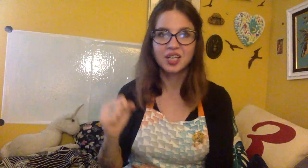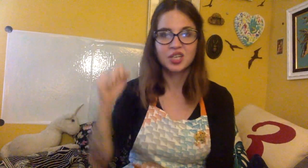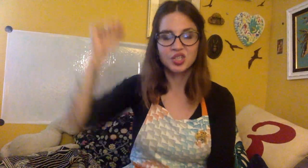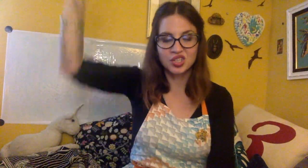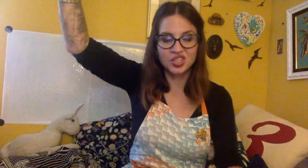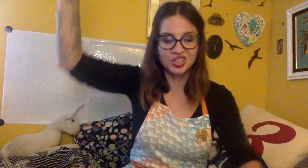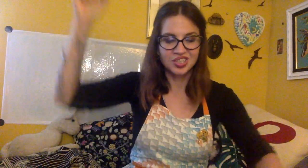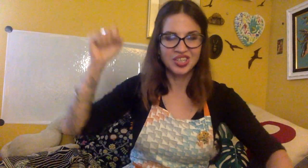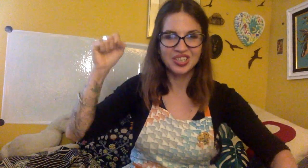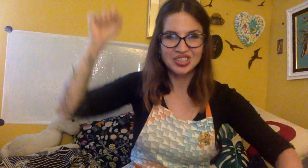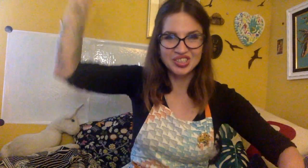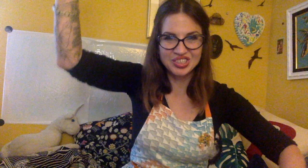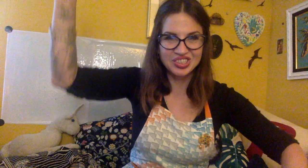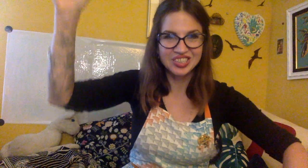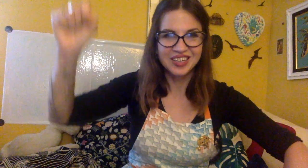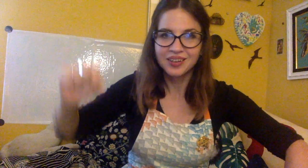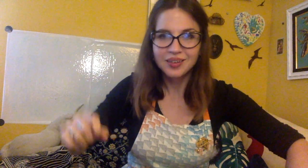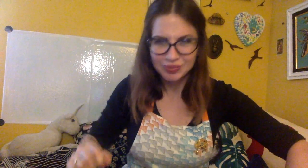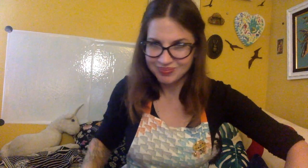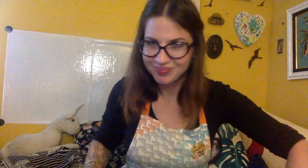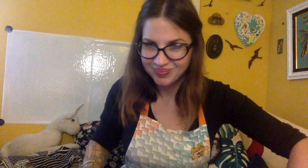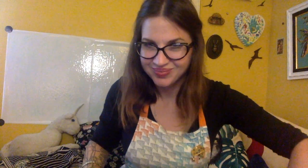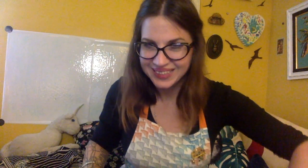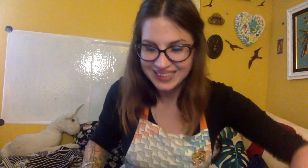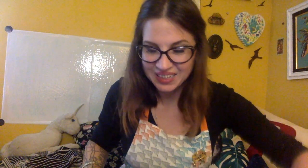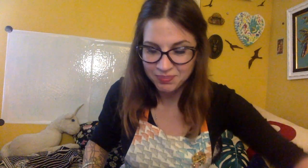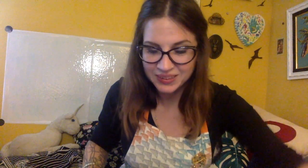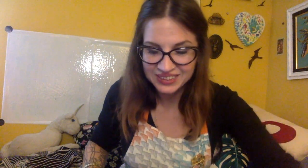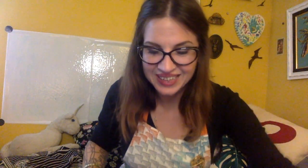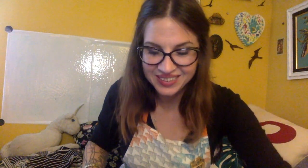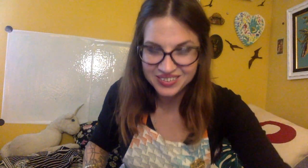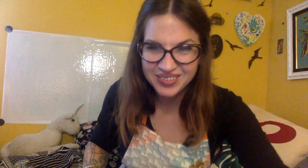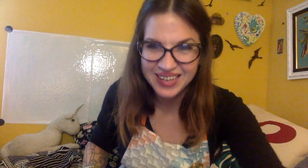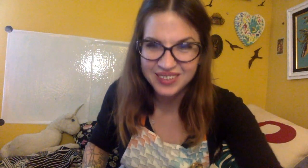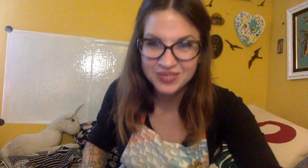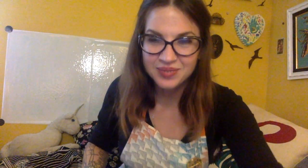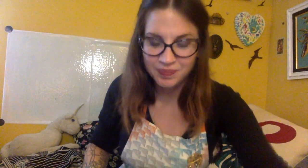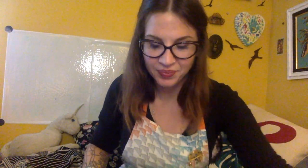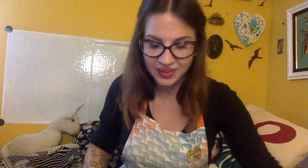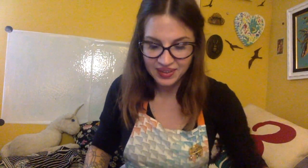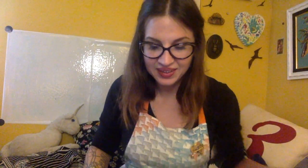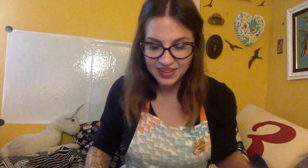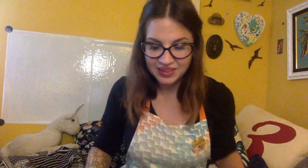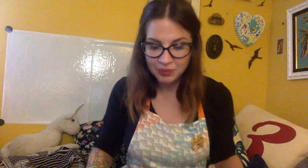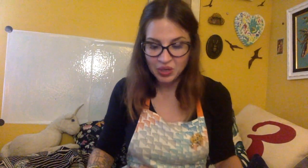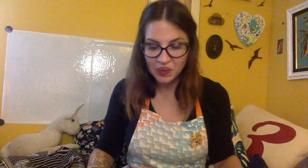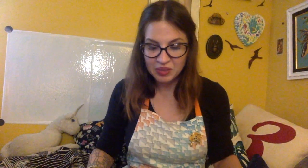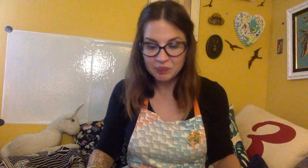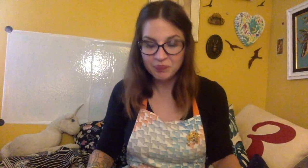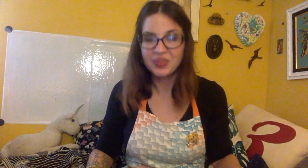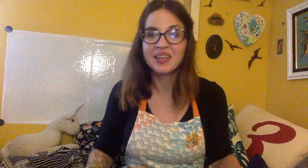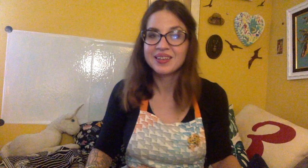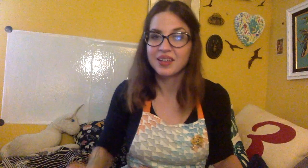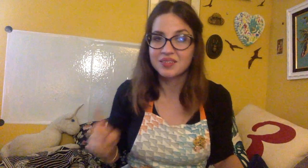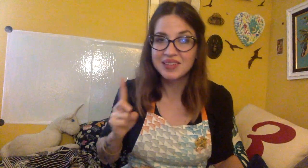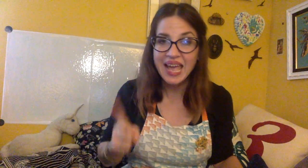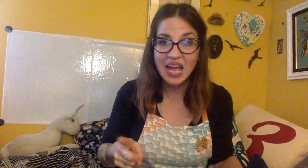Sh. Sh. You like punching out those sounds? Getting them going? Because now,